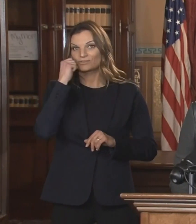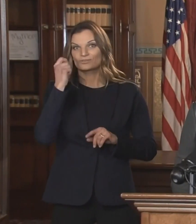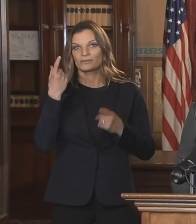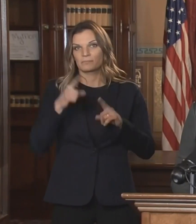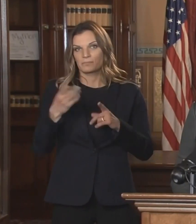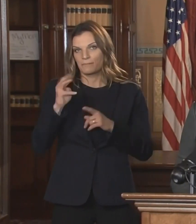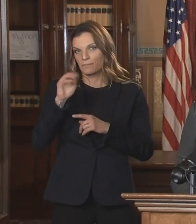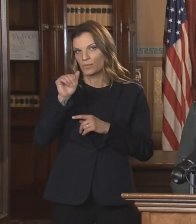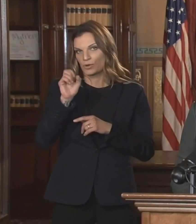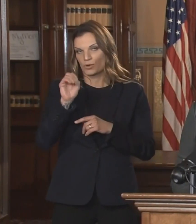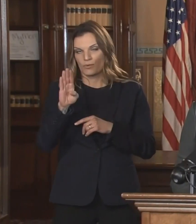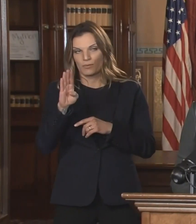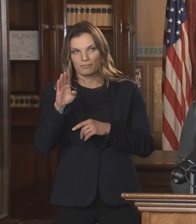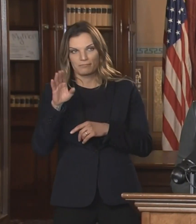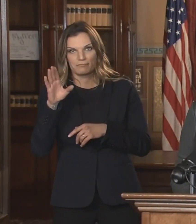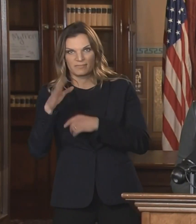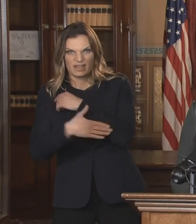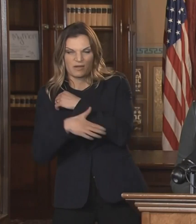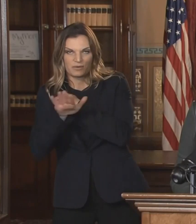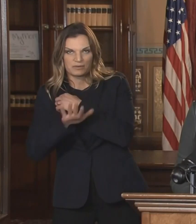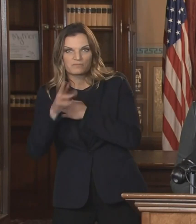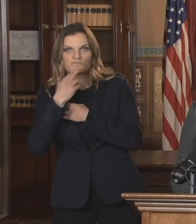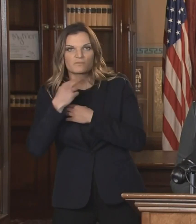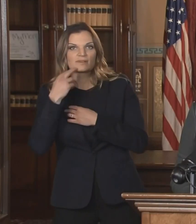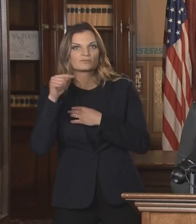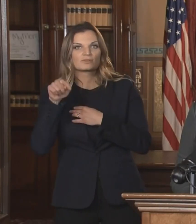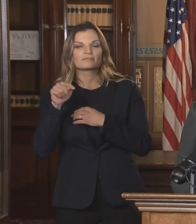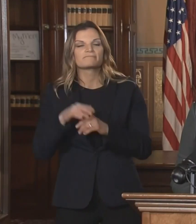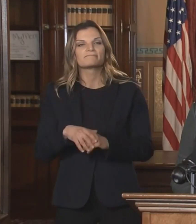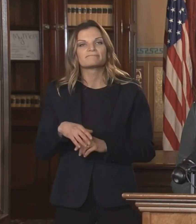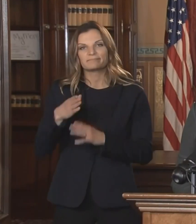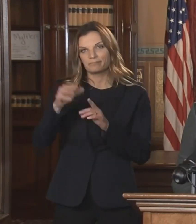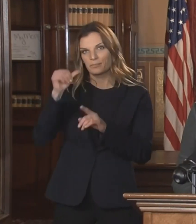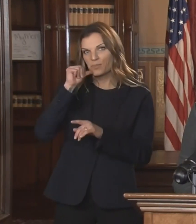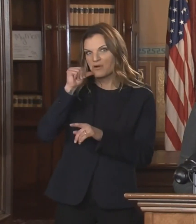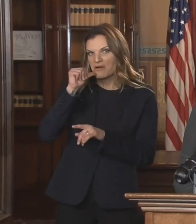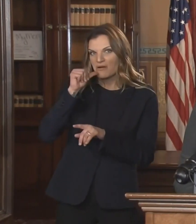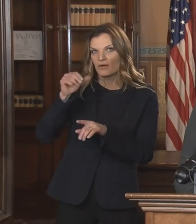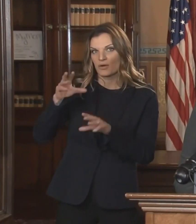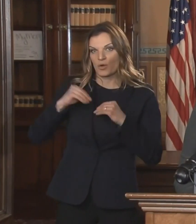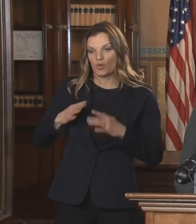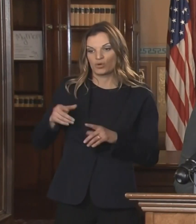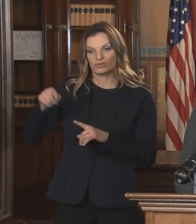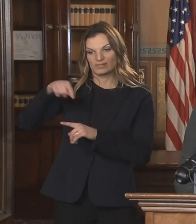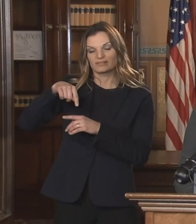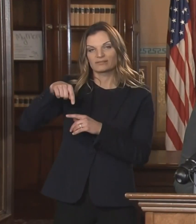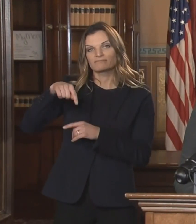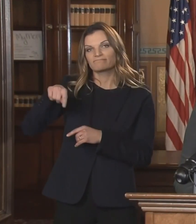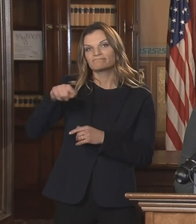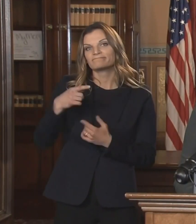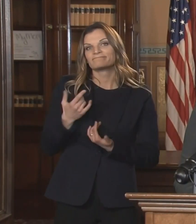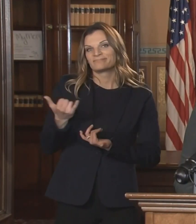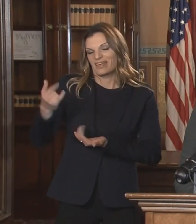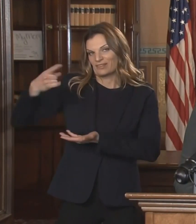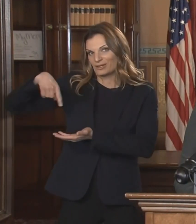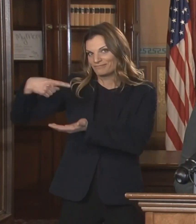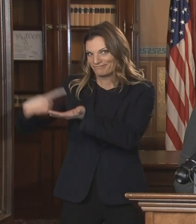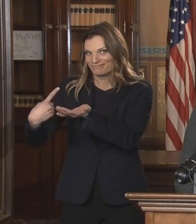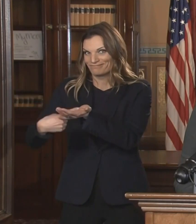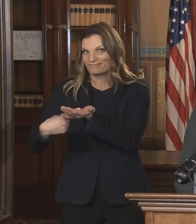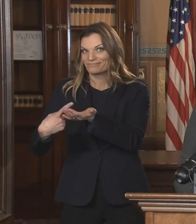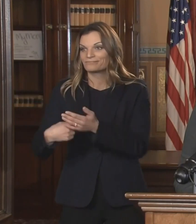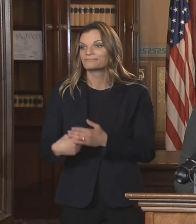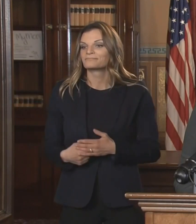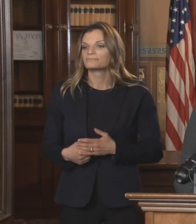Macomb County in Metro Detroit that some restaurant owners, some bar owners are talking amongst themselves behind the scenes about